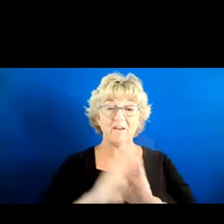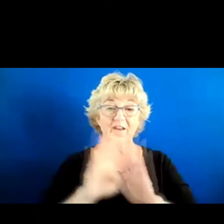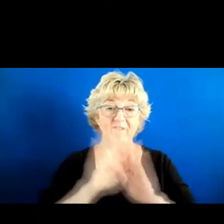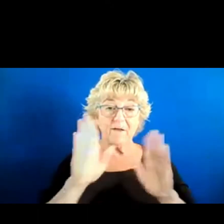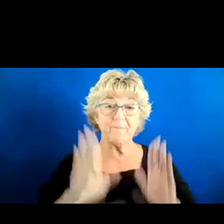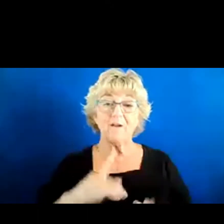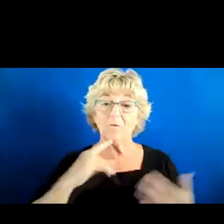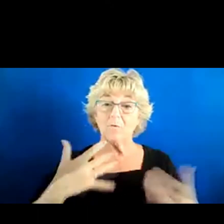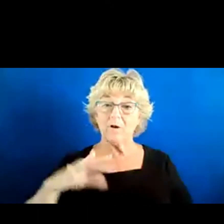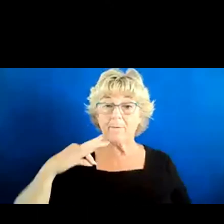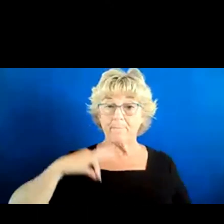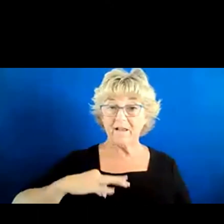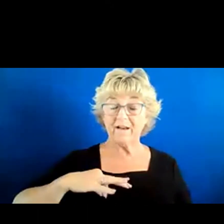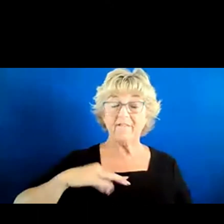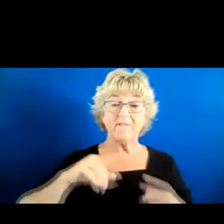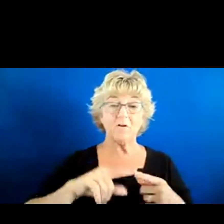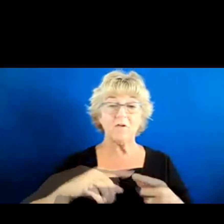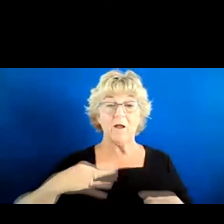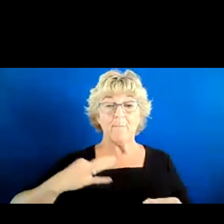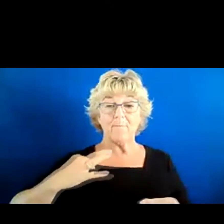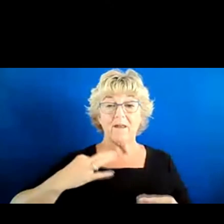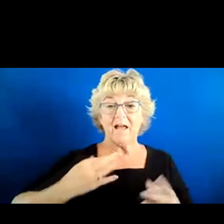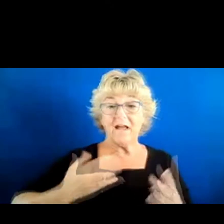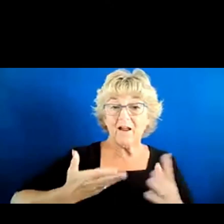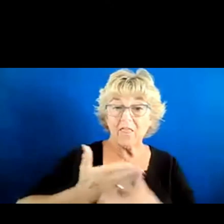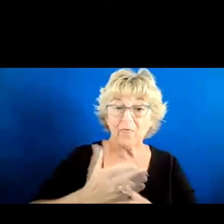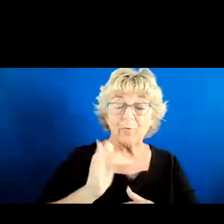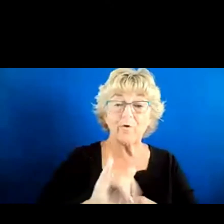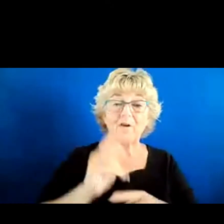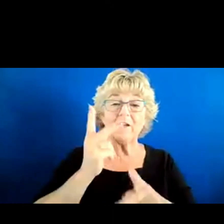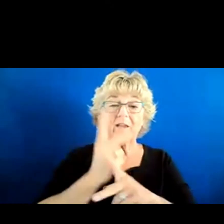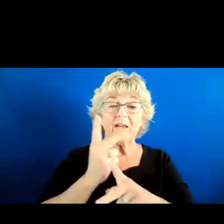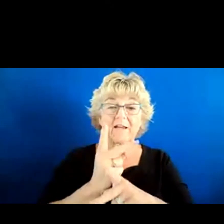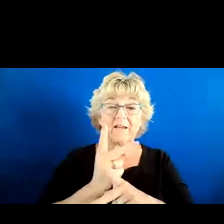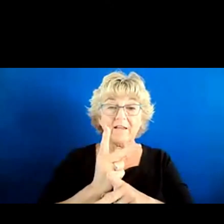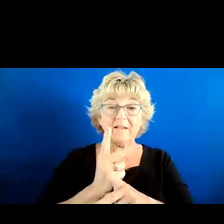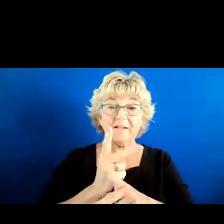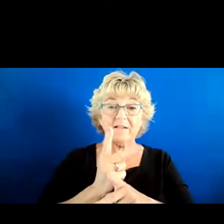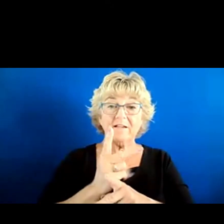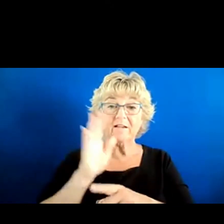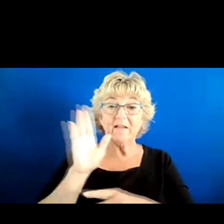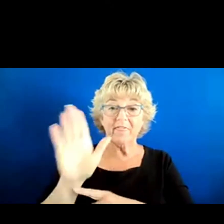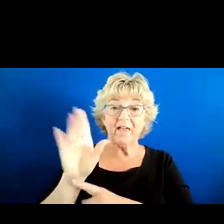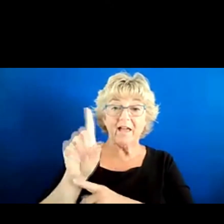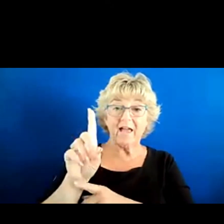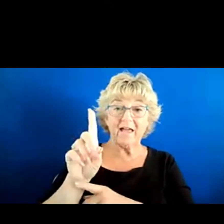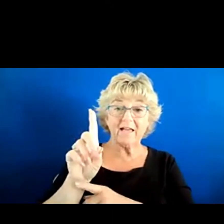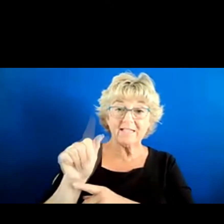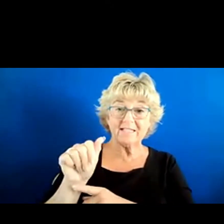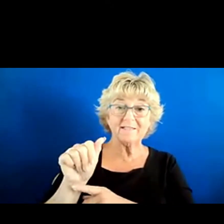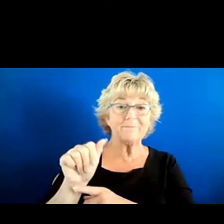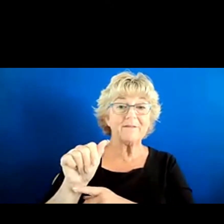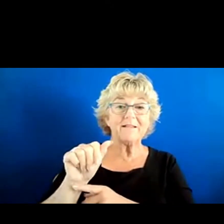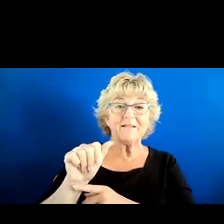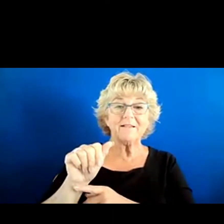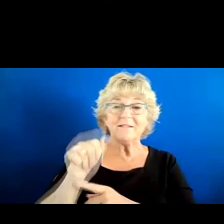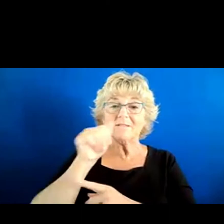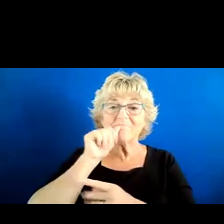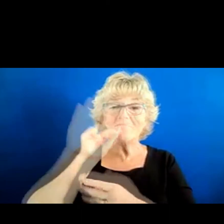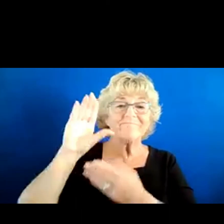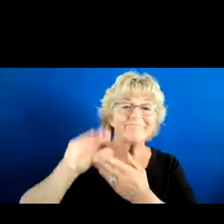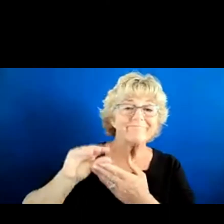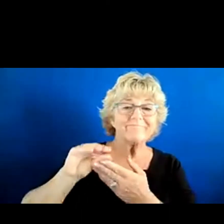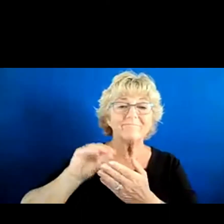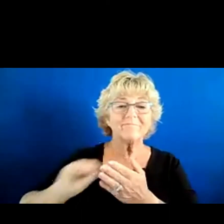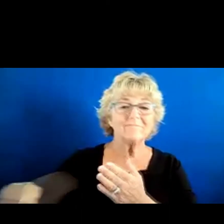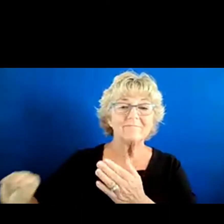benefit of being able to just apply through it is to keep the aspect of their disability as minimal in the job as possible. It is